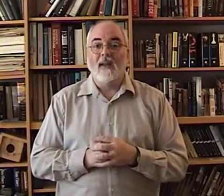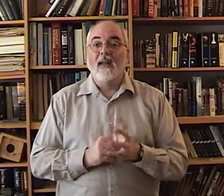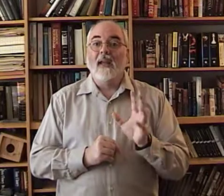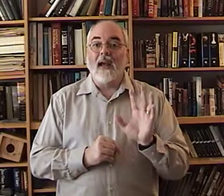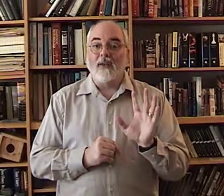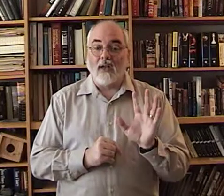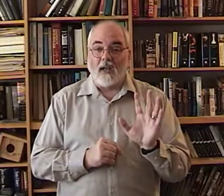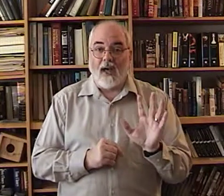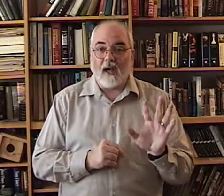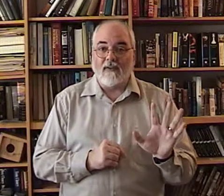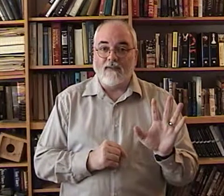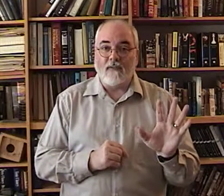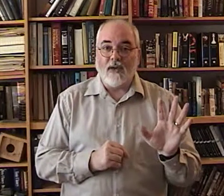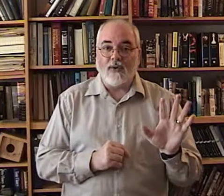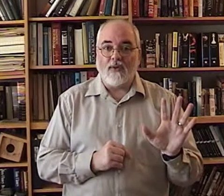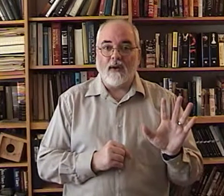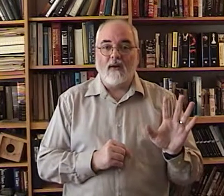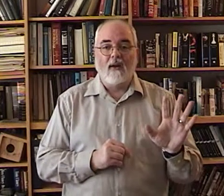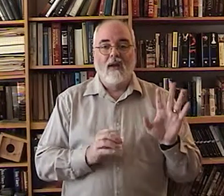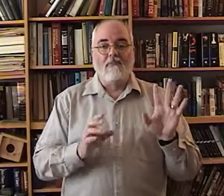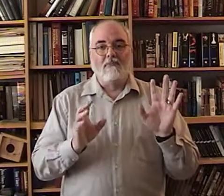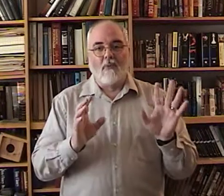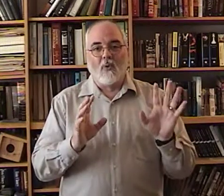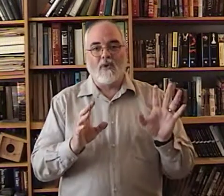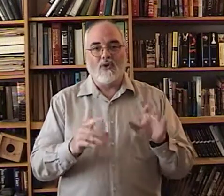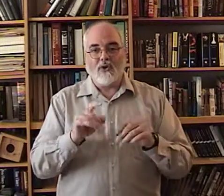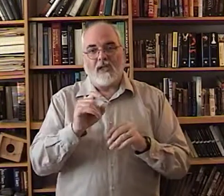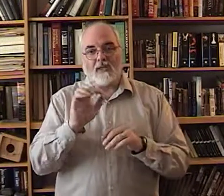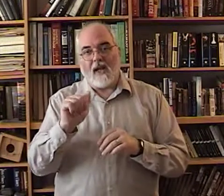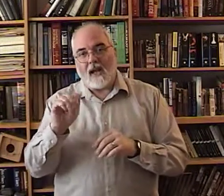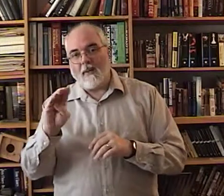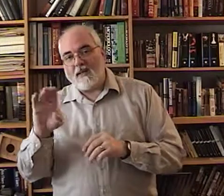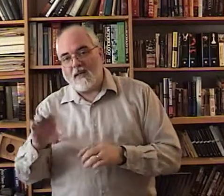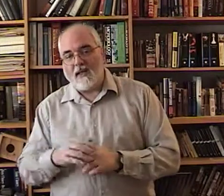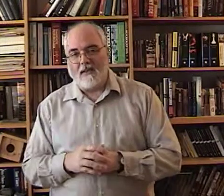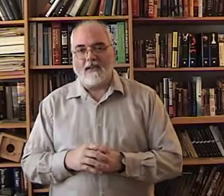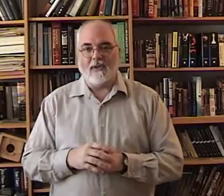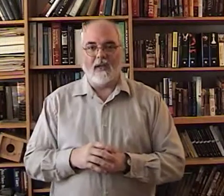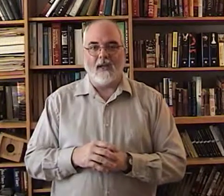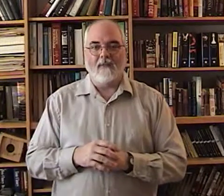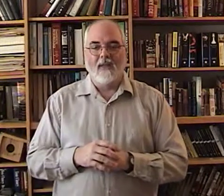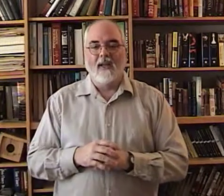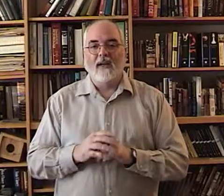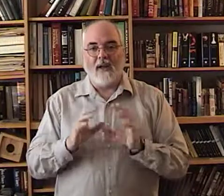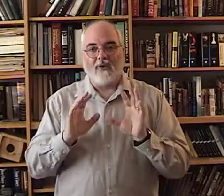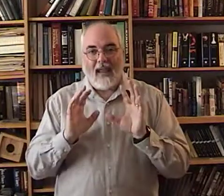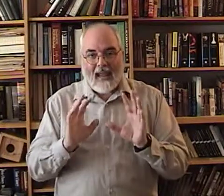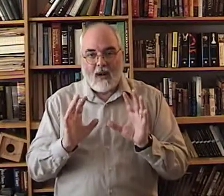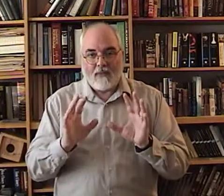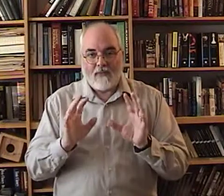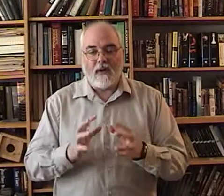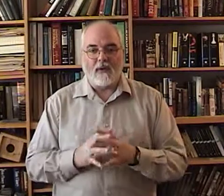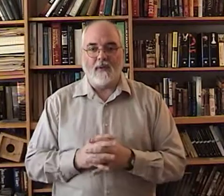and there's a lot of information there more than just the abcs okay tells you how to fingerspell